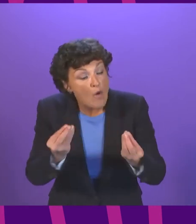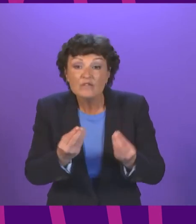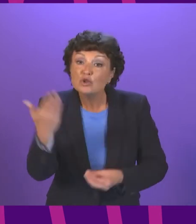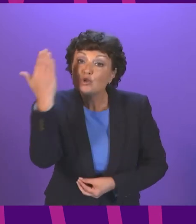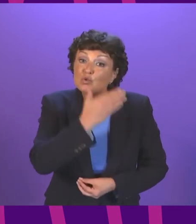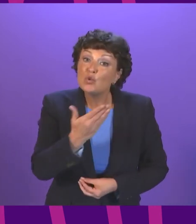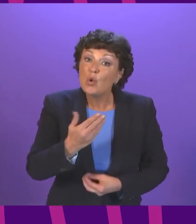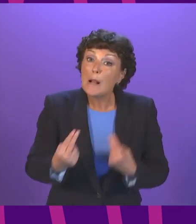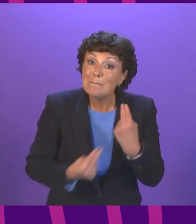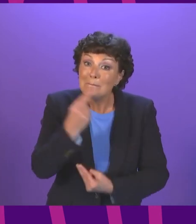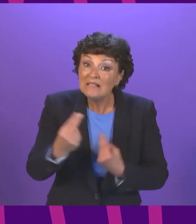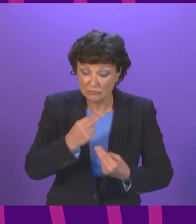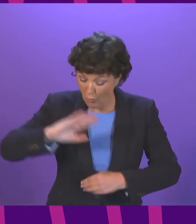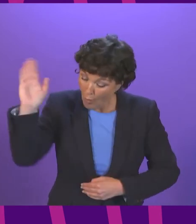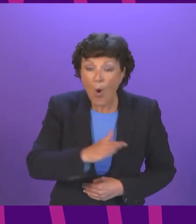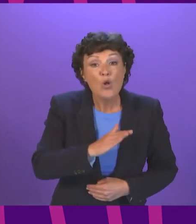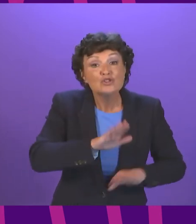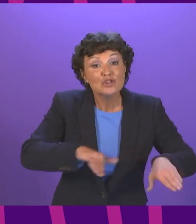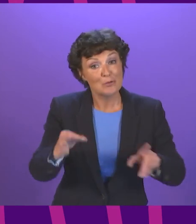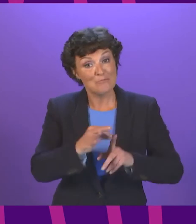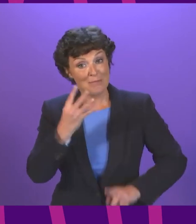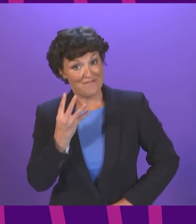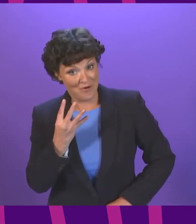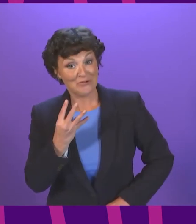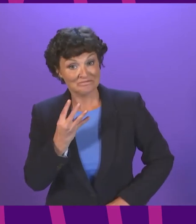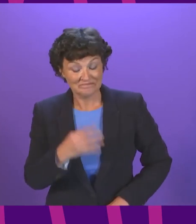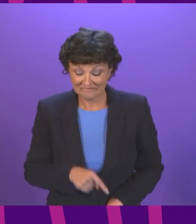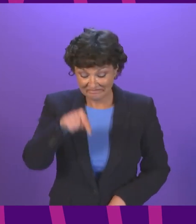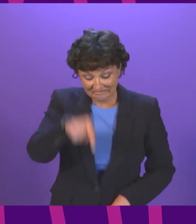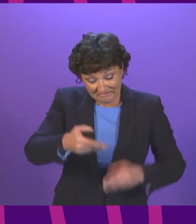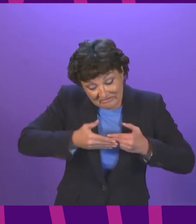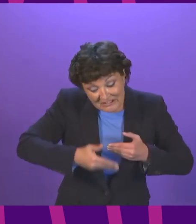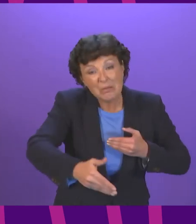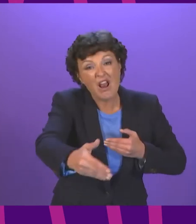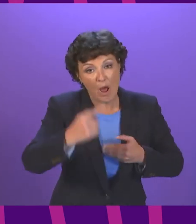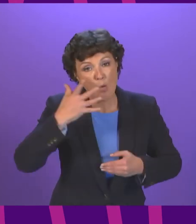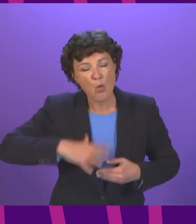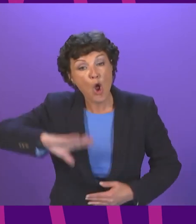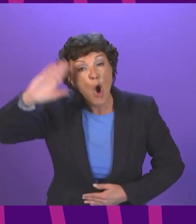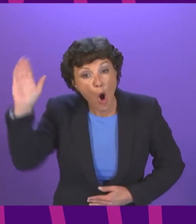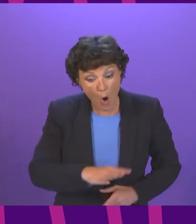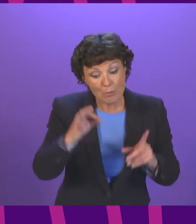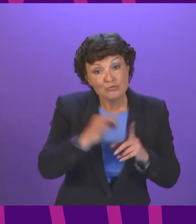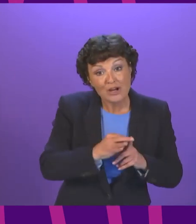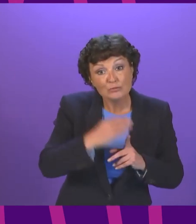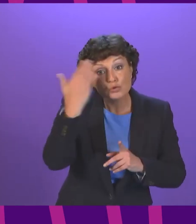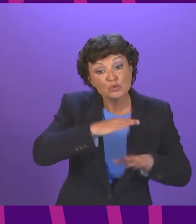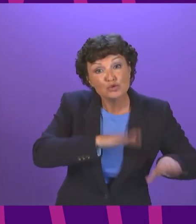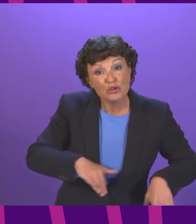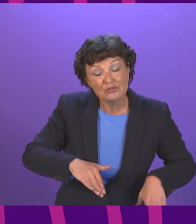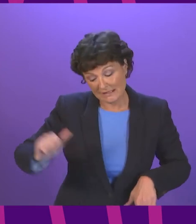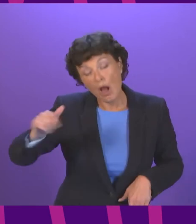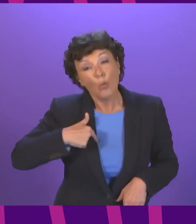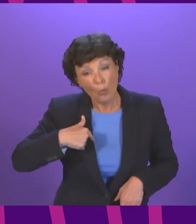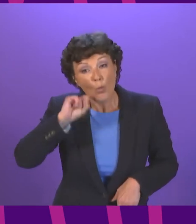children in Primary 4 Over the course of the Parliament, we will extend free school meals to all primary school pupils all year